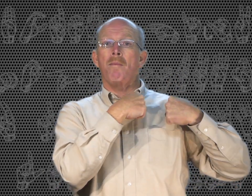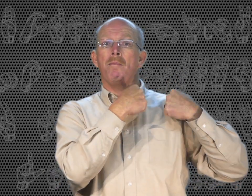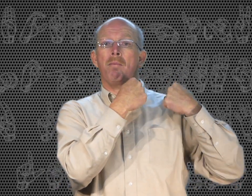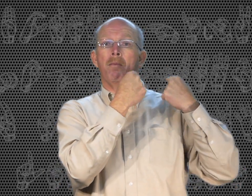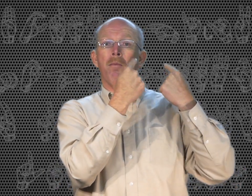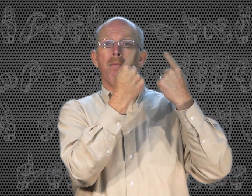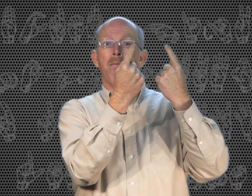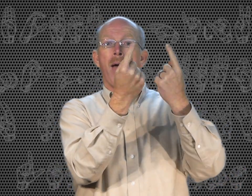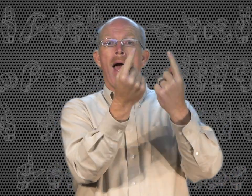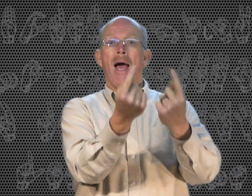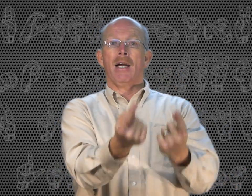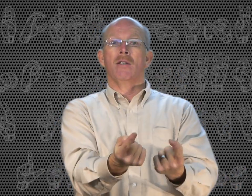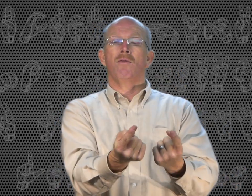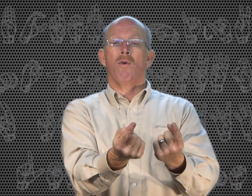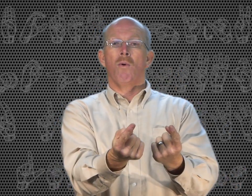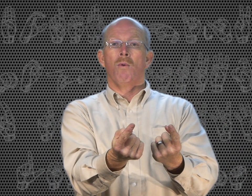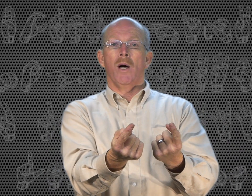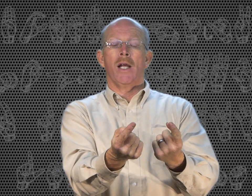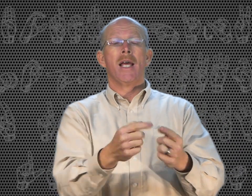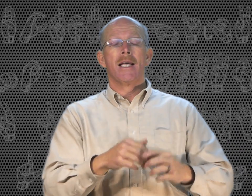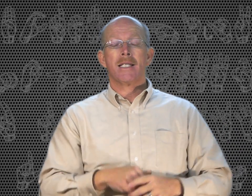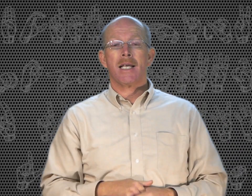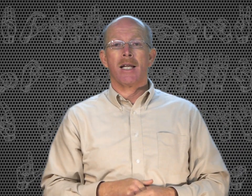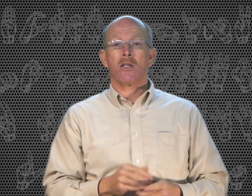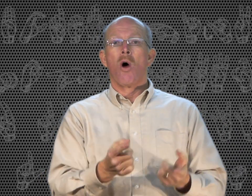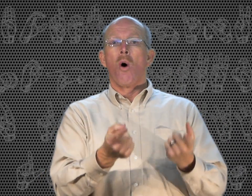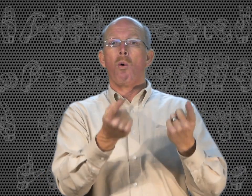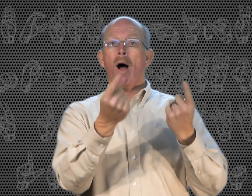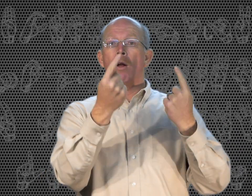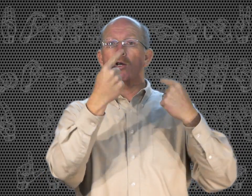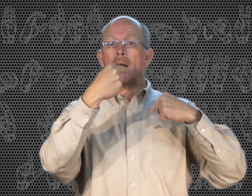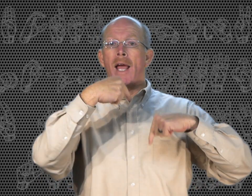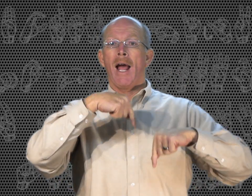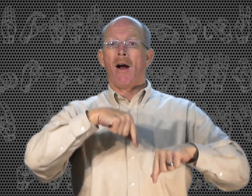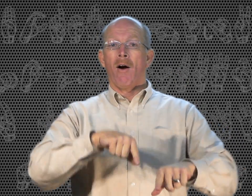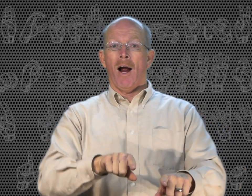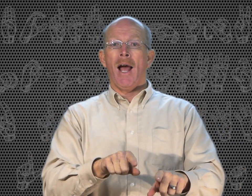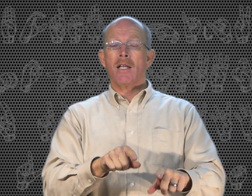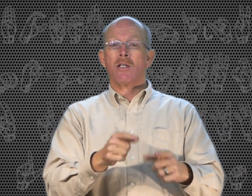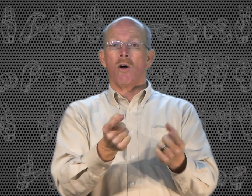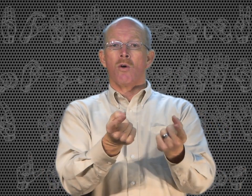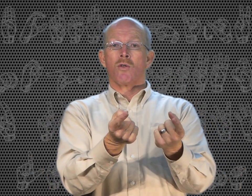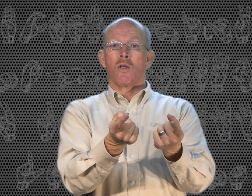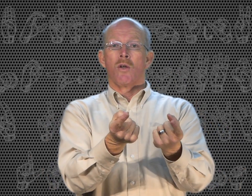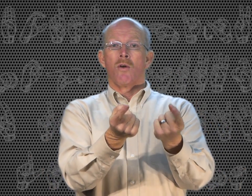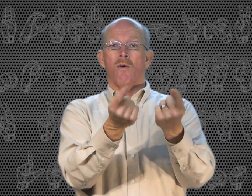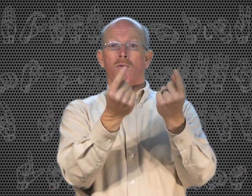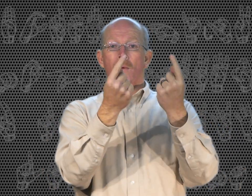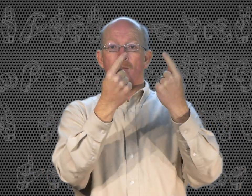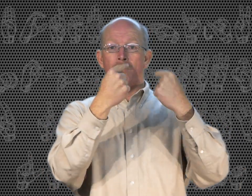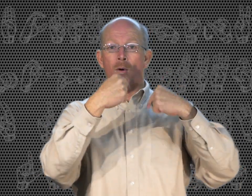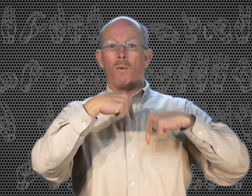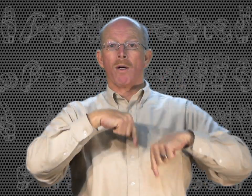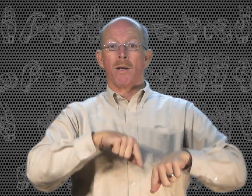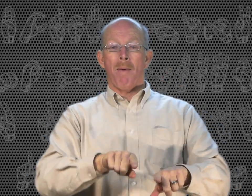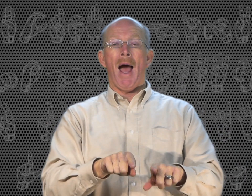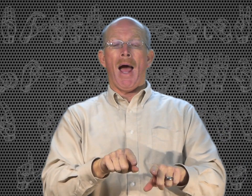back to forward, since. While, during, or as goes from forward to back,